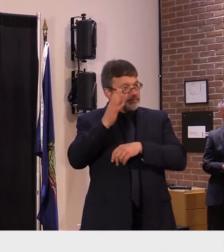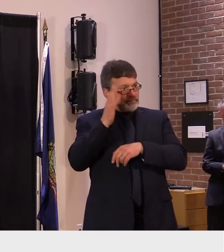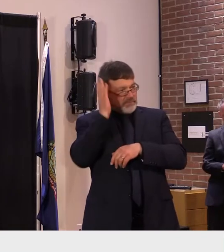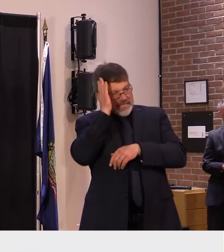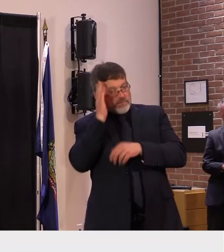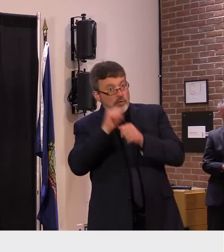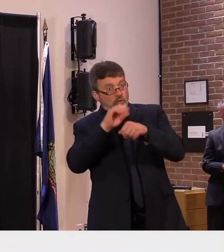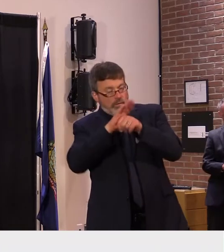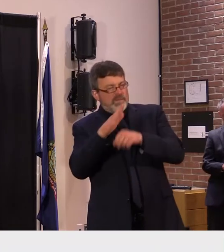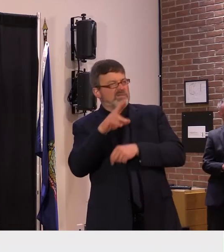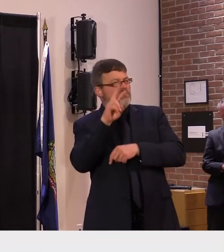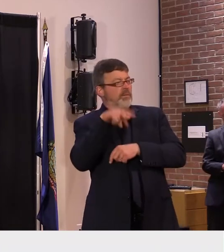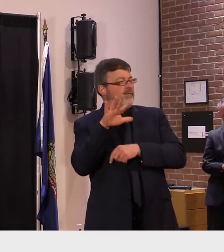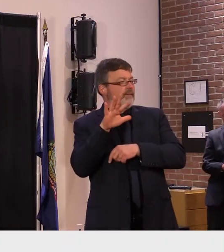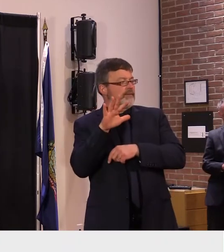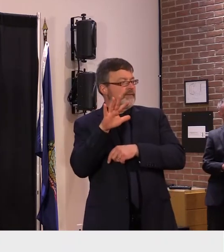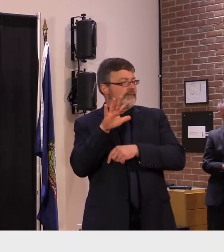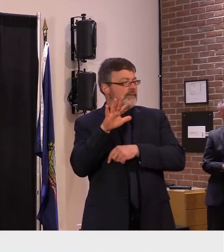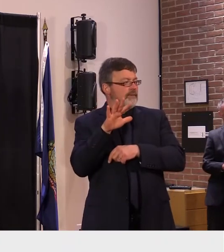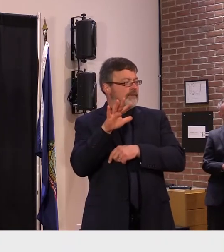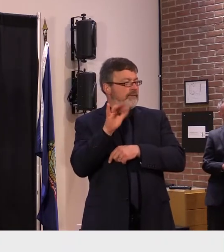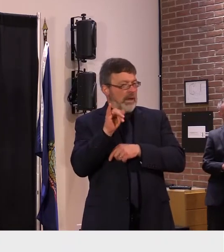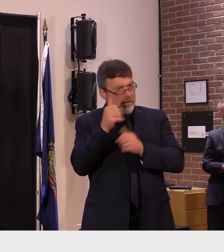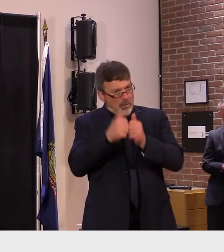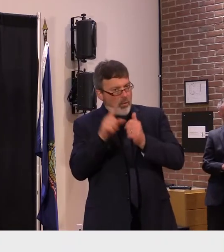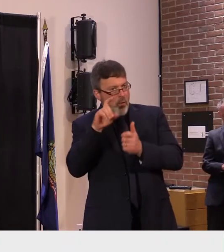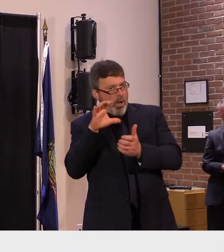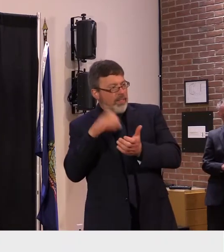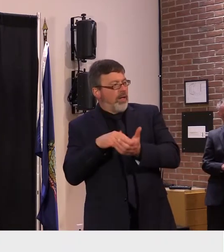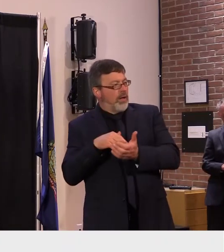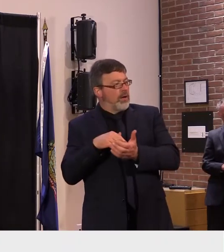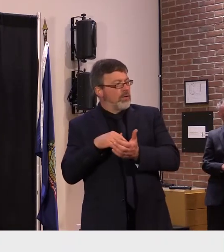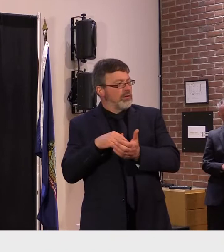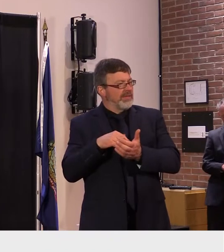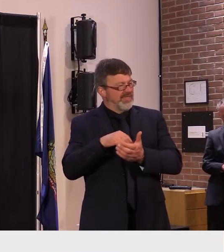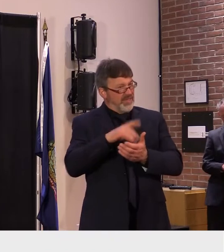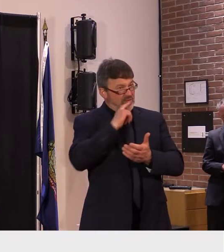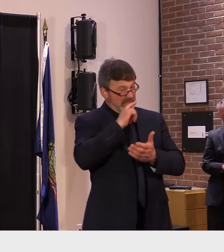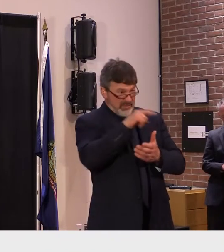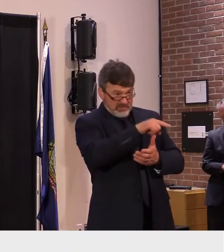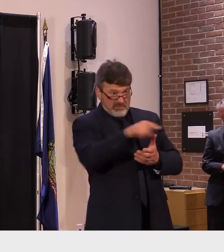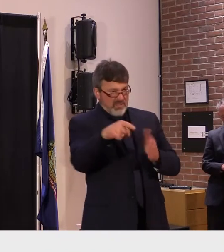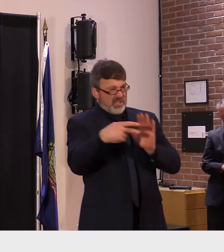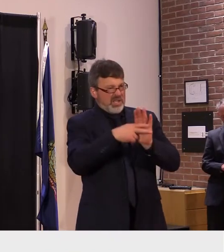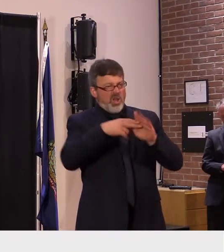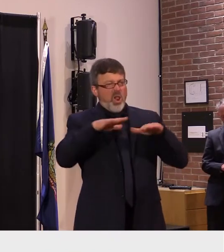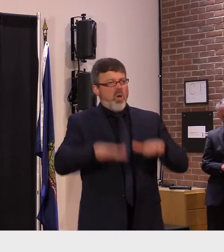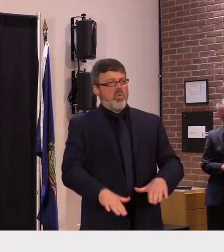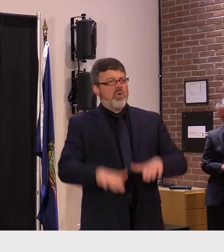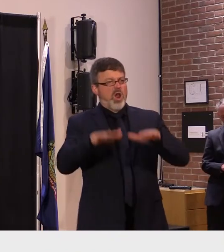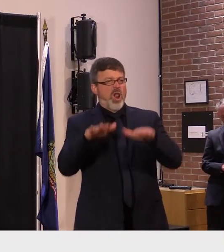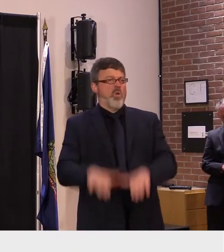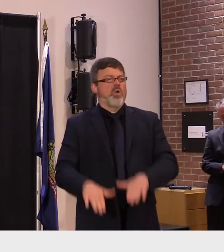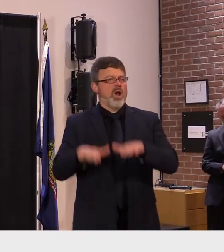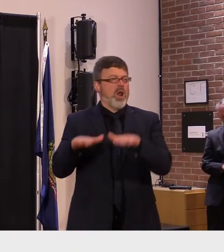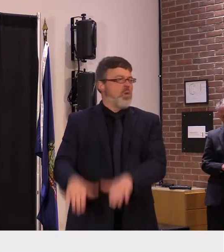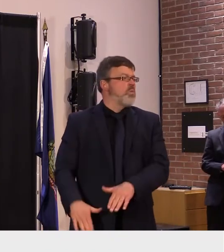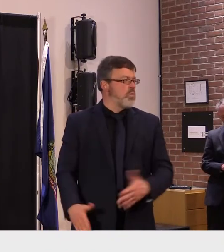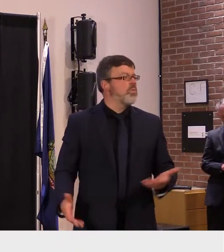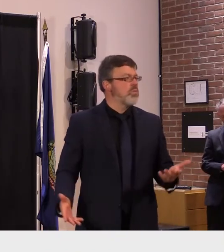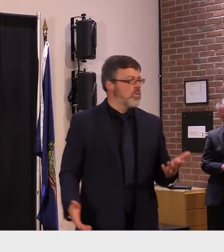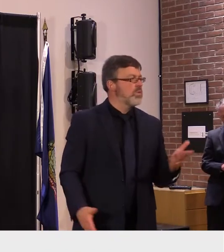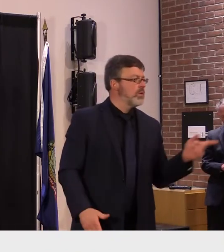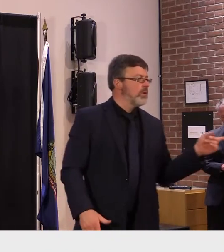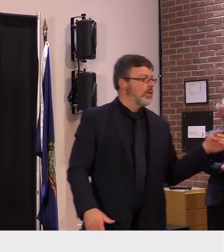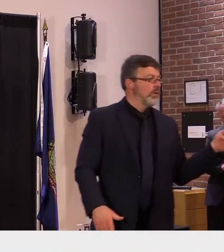these are all firmly in the low category okay and heading into summer where we say you know